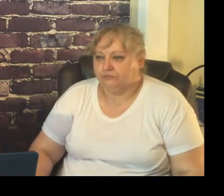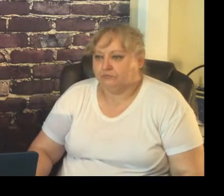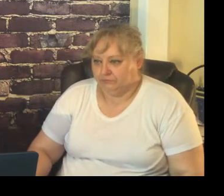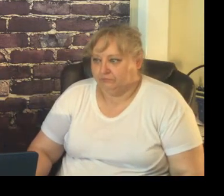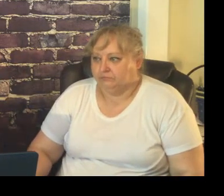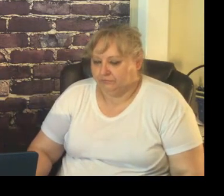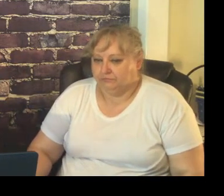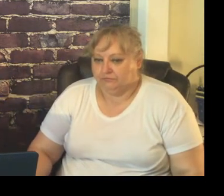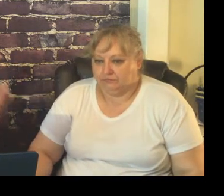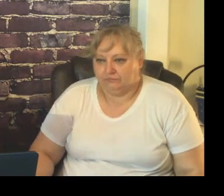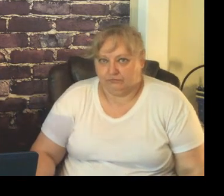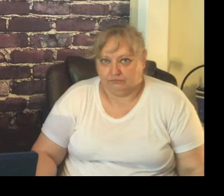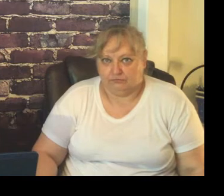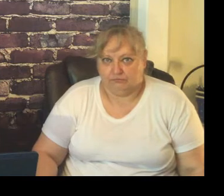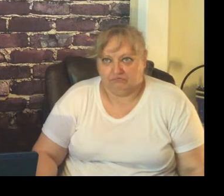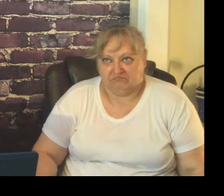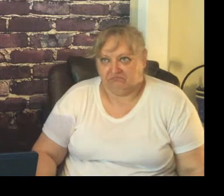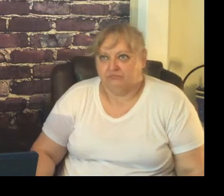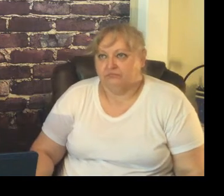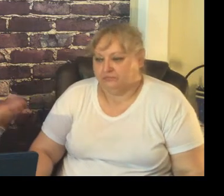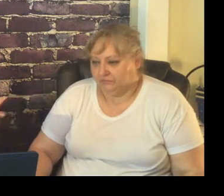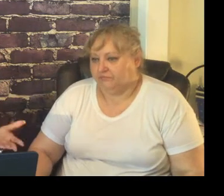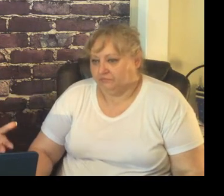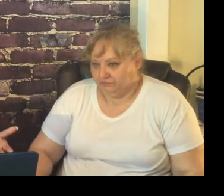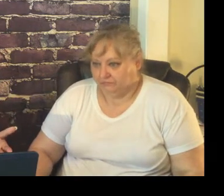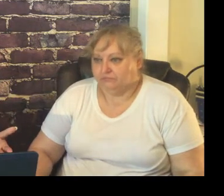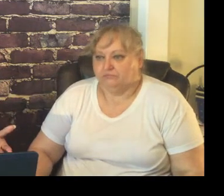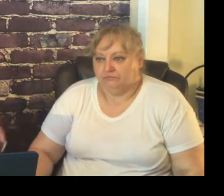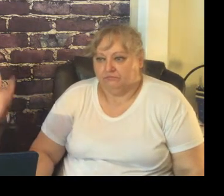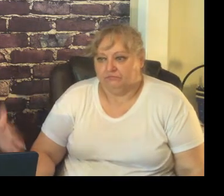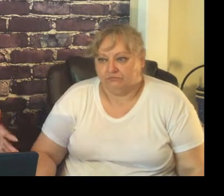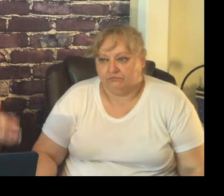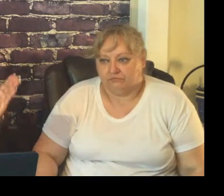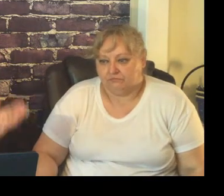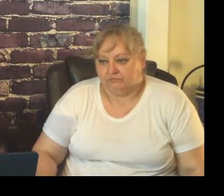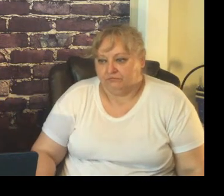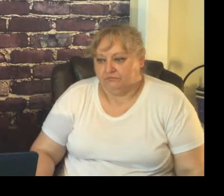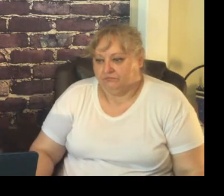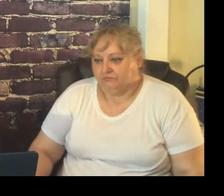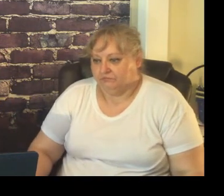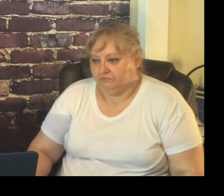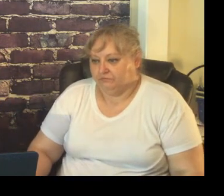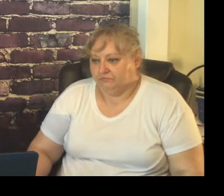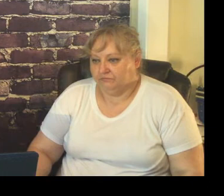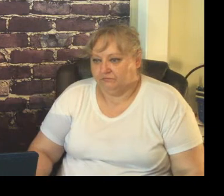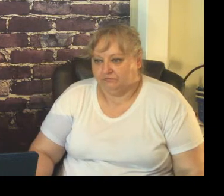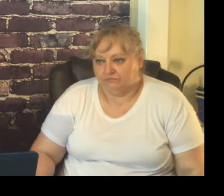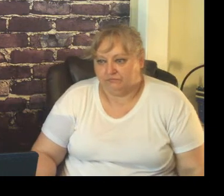your things into those initiatives but you still should take the time to sit down